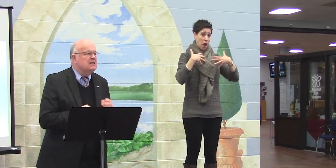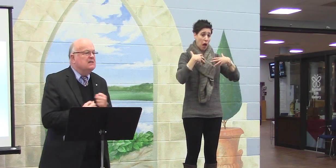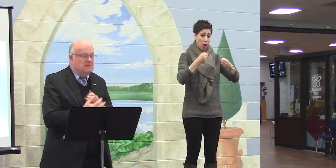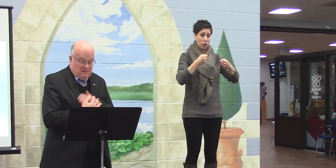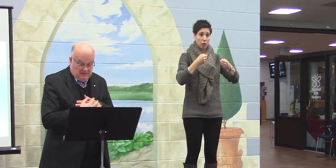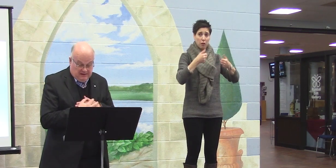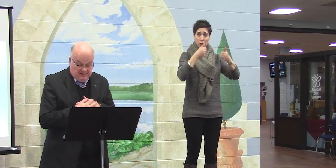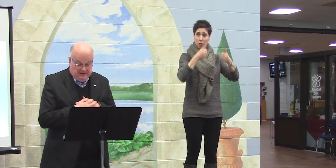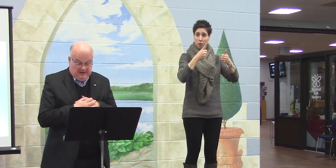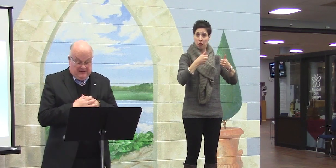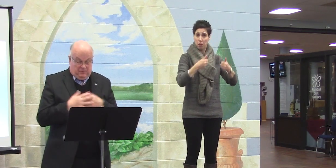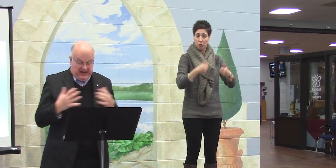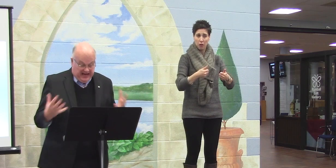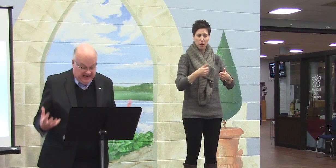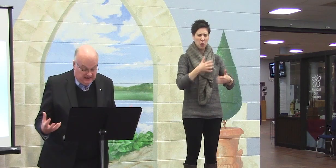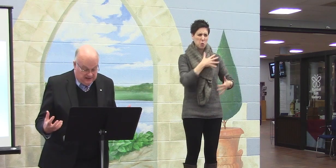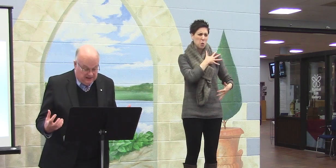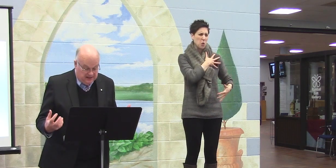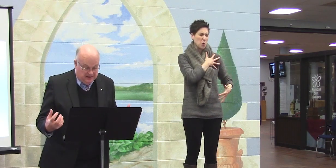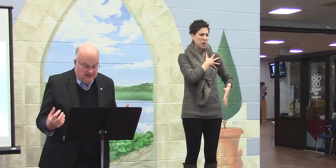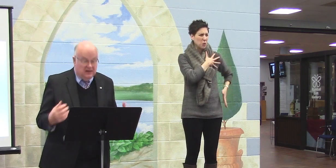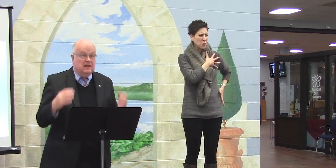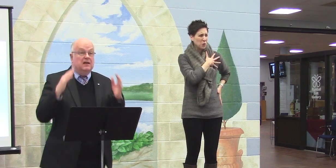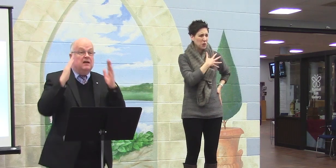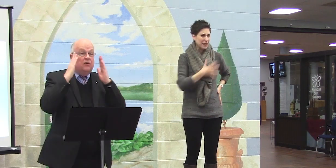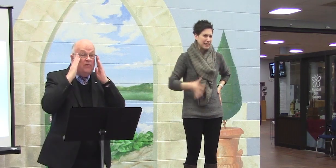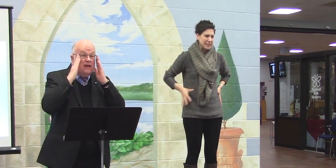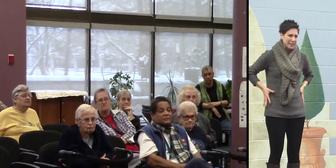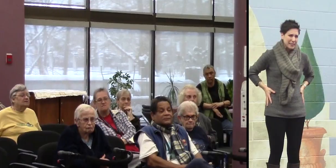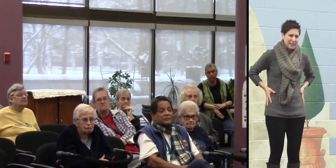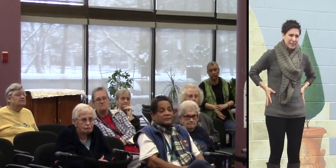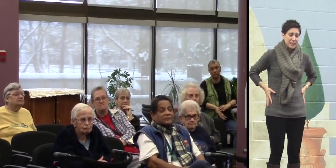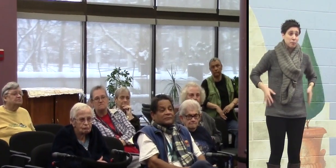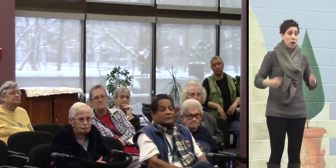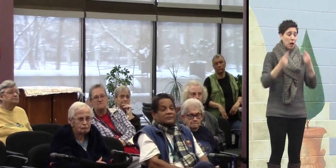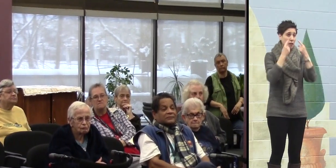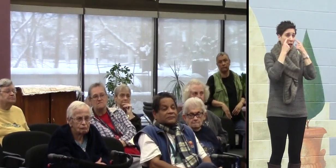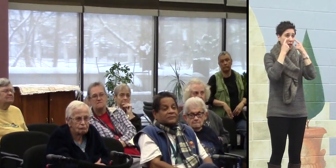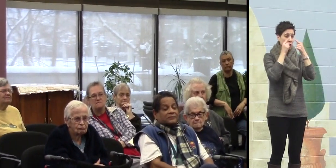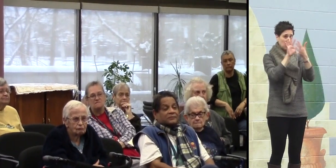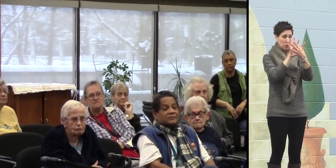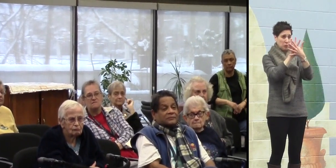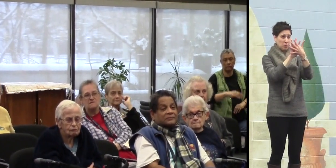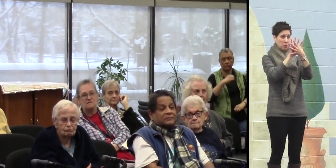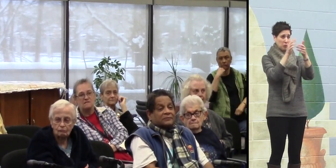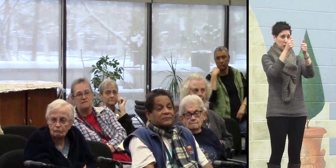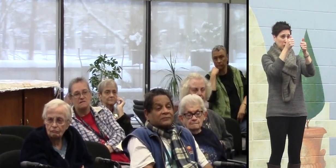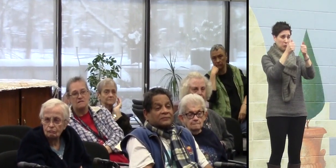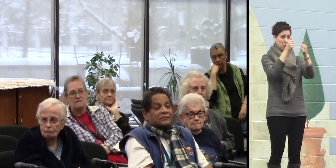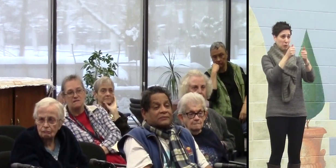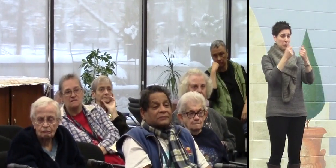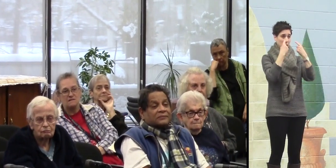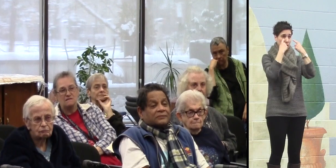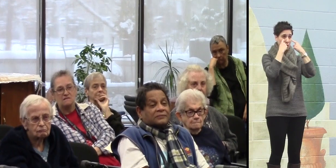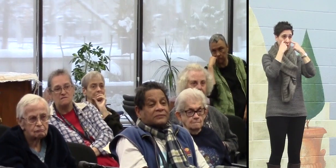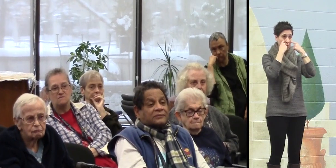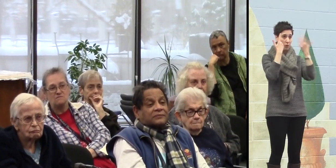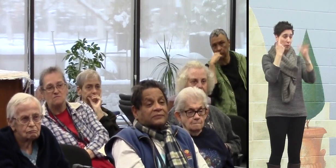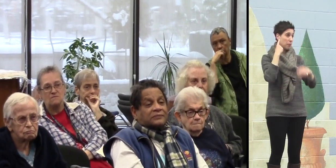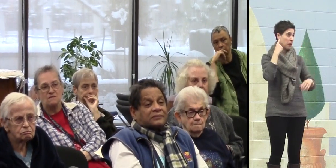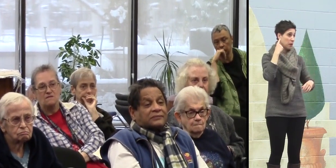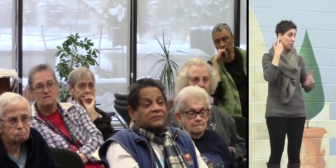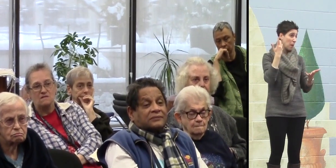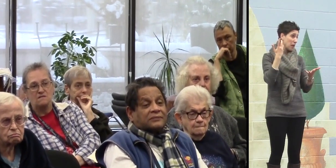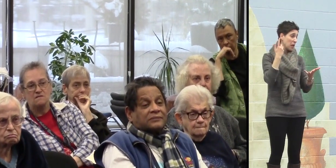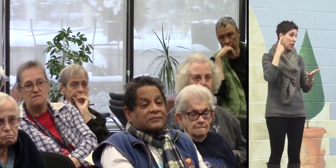aches, pains. Your vision might start to go. Even hearing